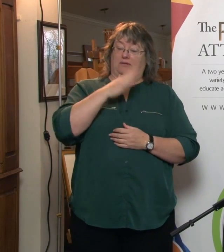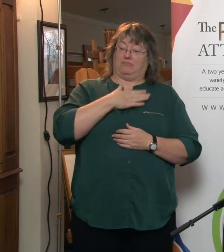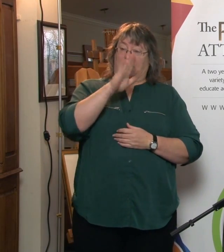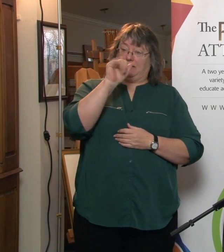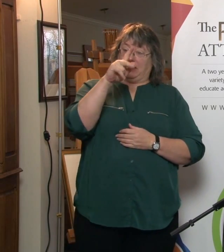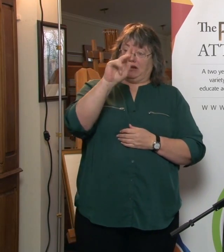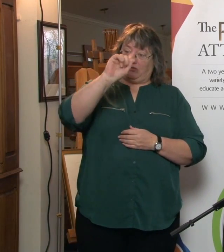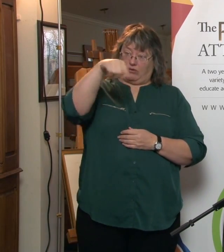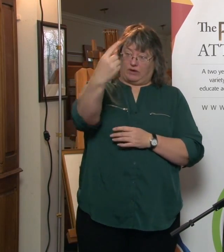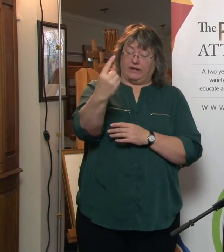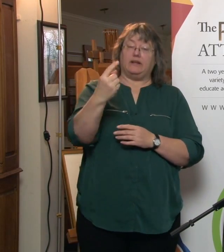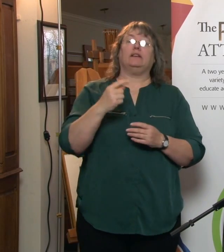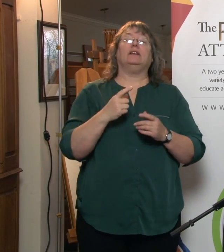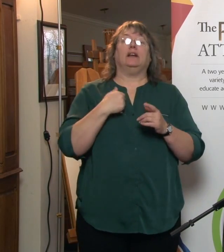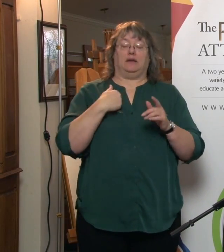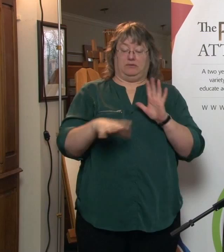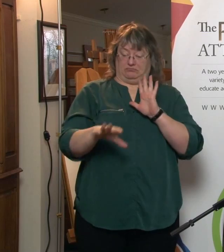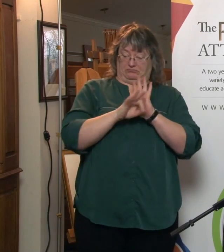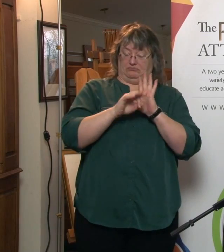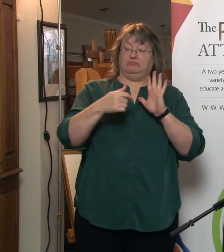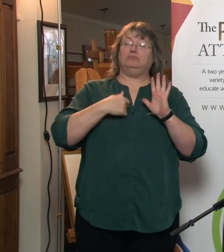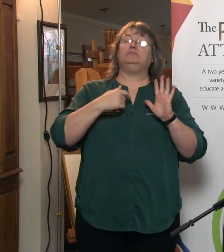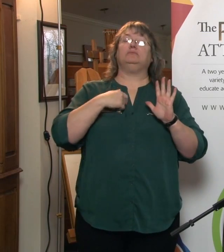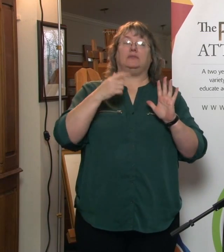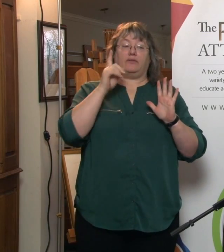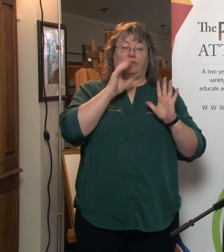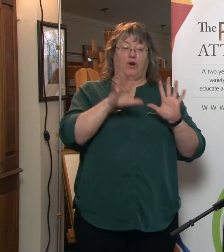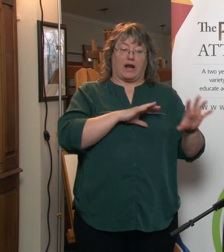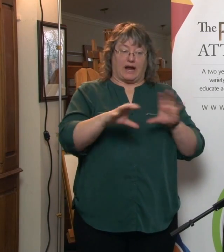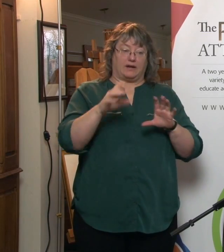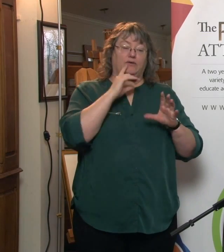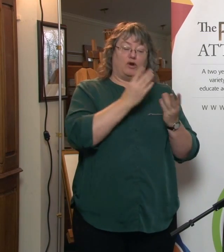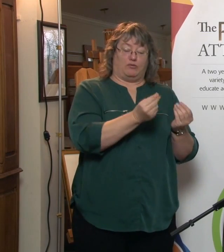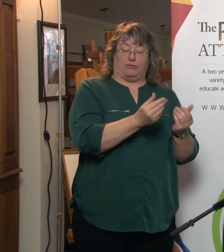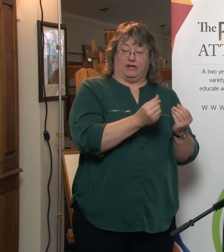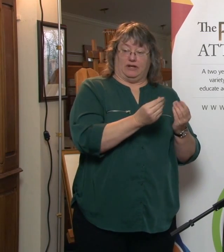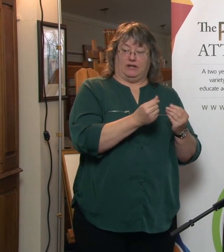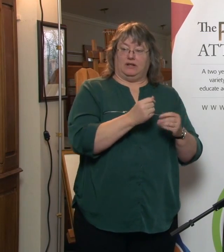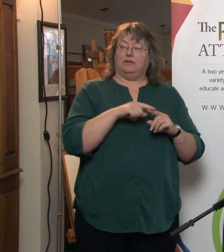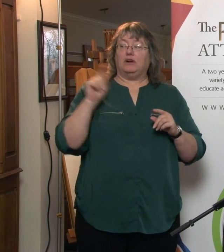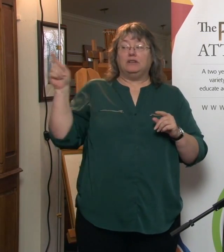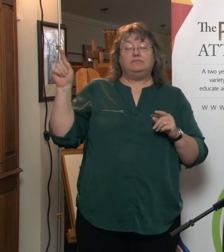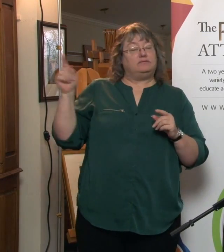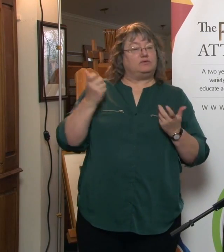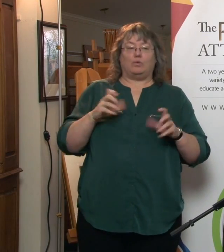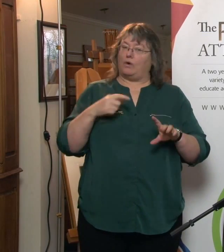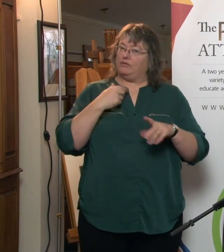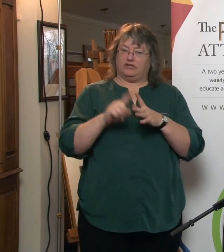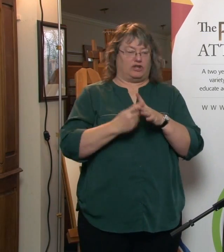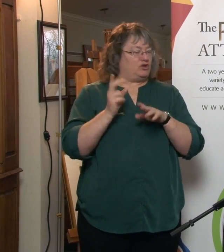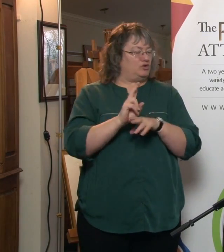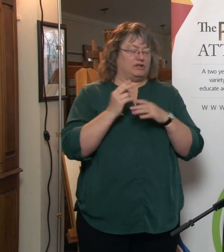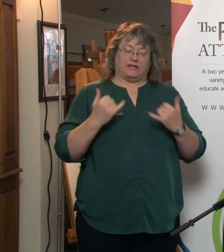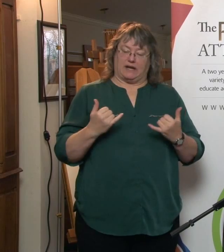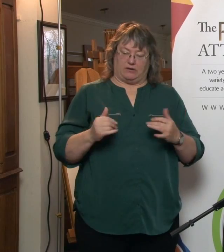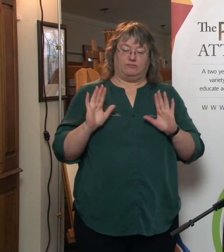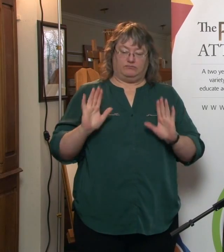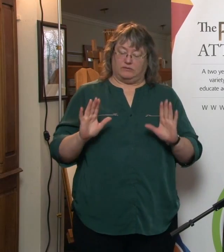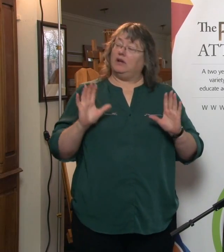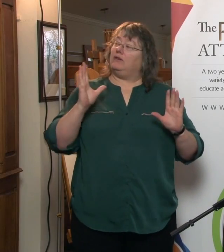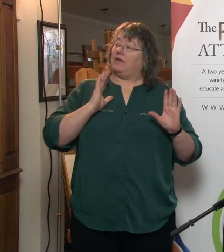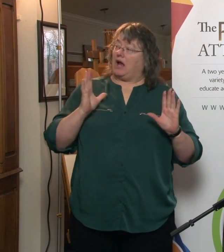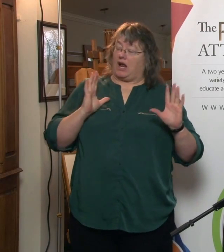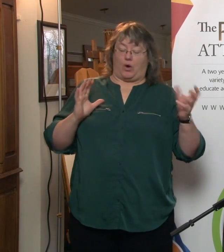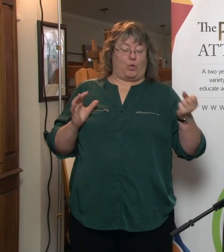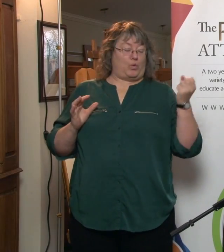we will be appointed as the attorney for property, but we realize the client doesn't want us to start using it right now. Now, we hold it